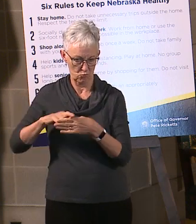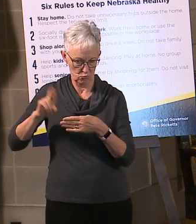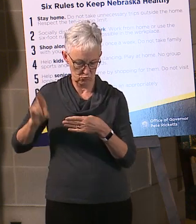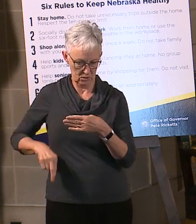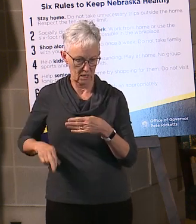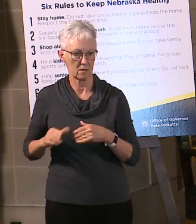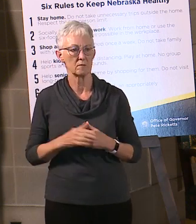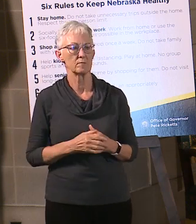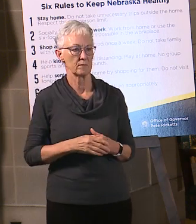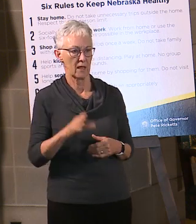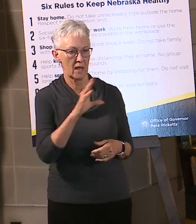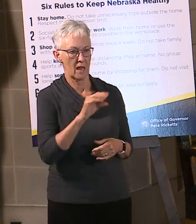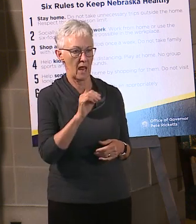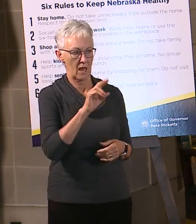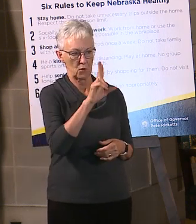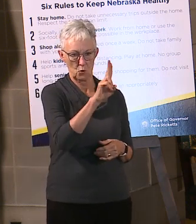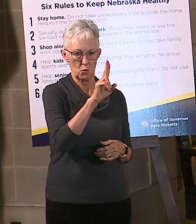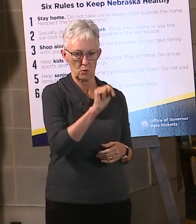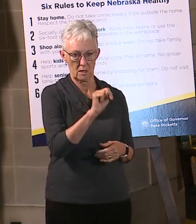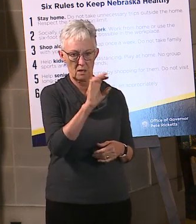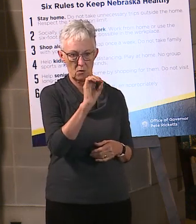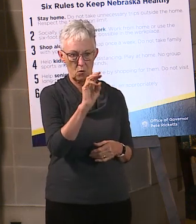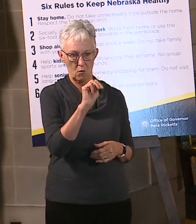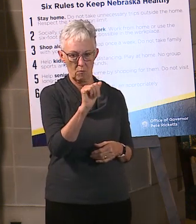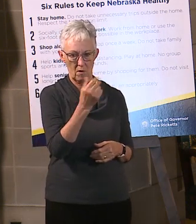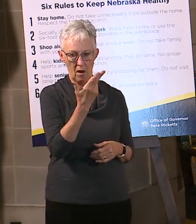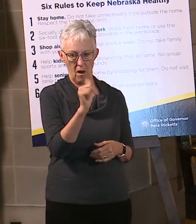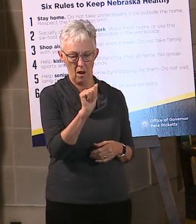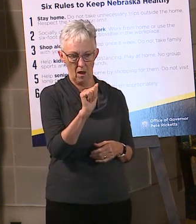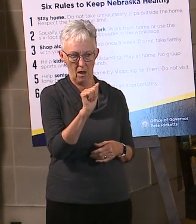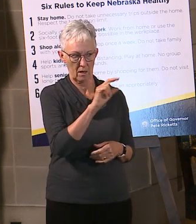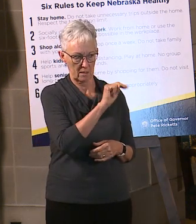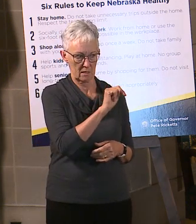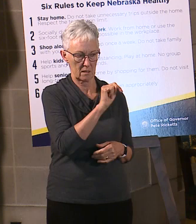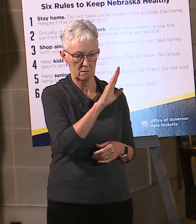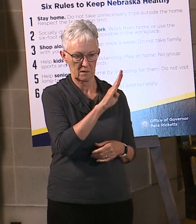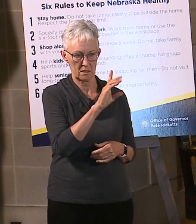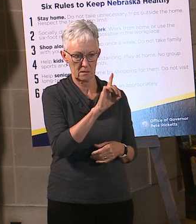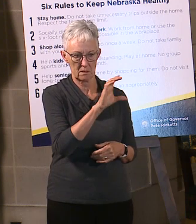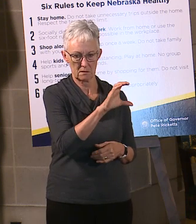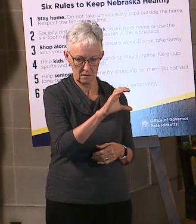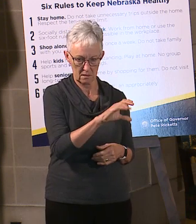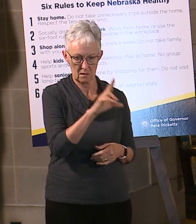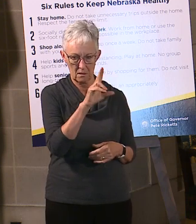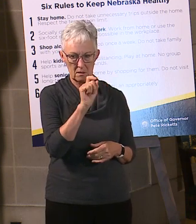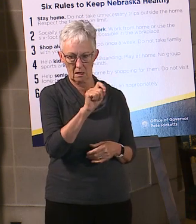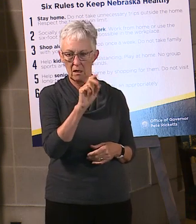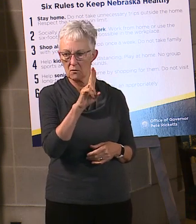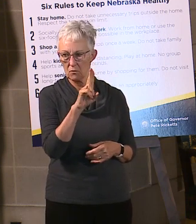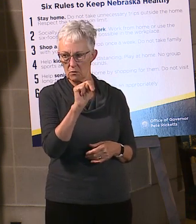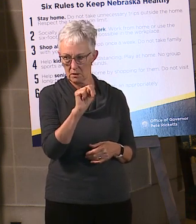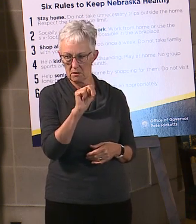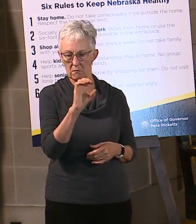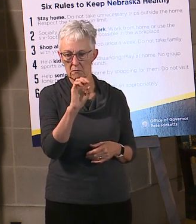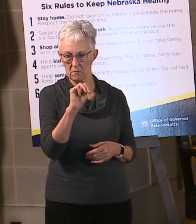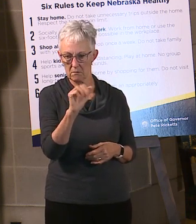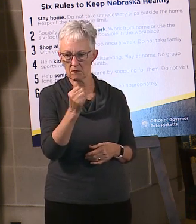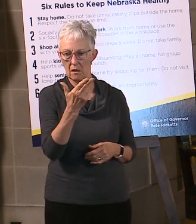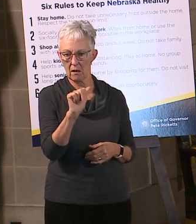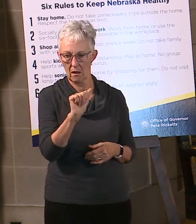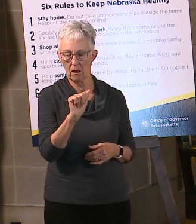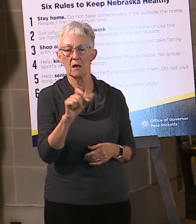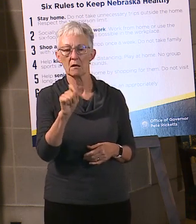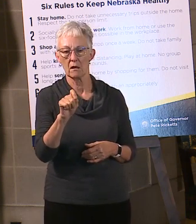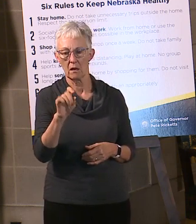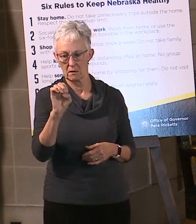nbdc.unomaha.edu. nbdc.unomaha.edu. We hope